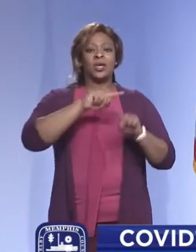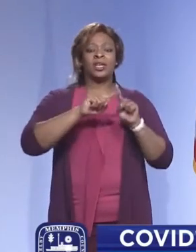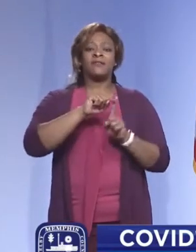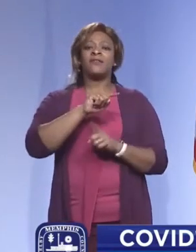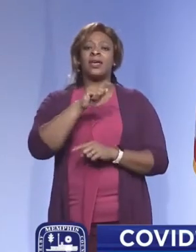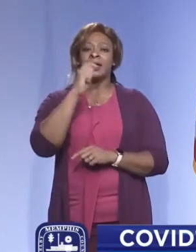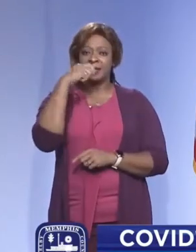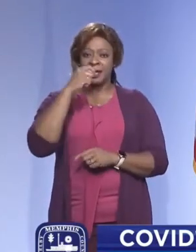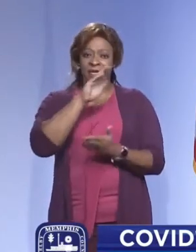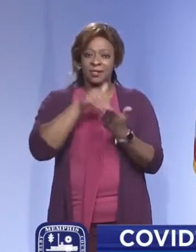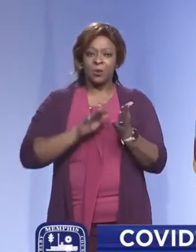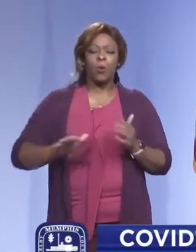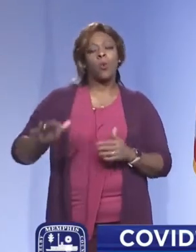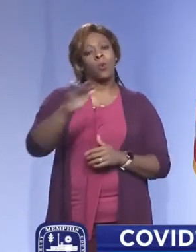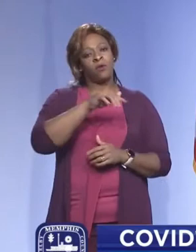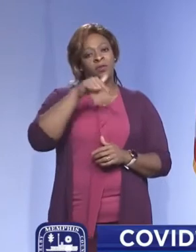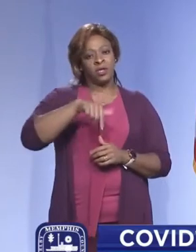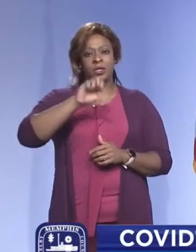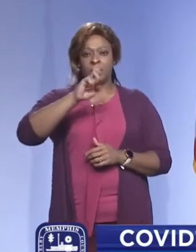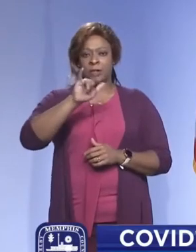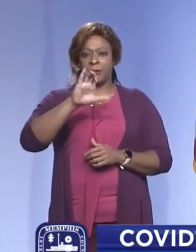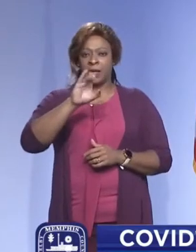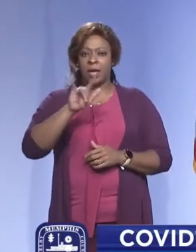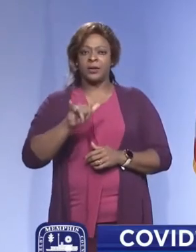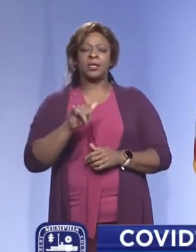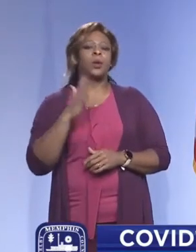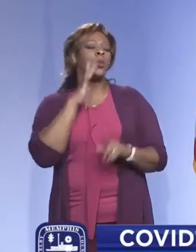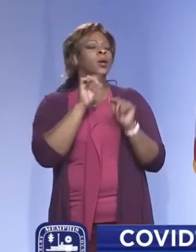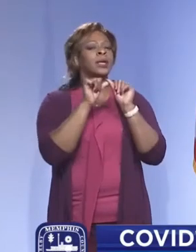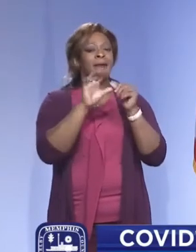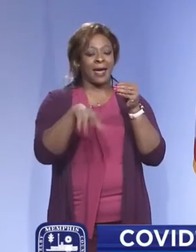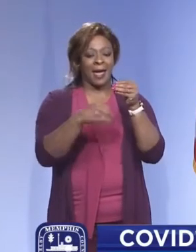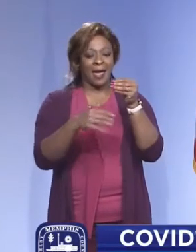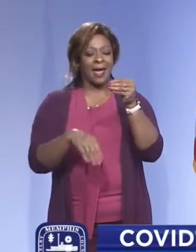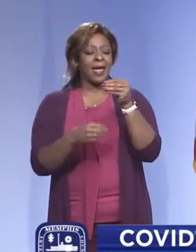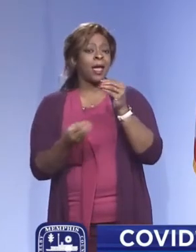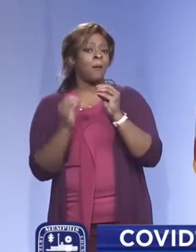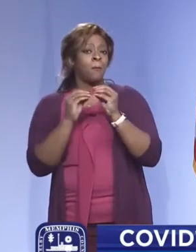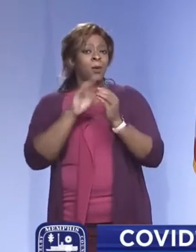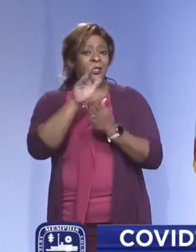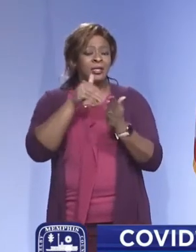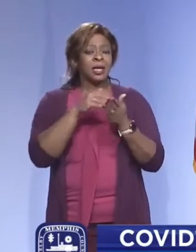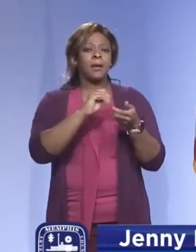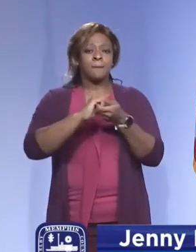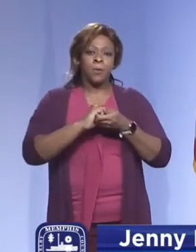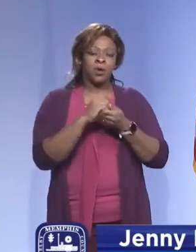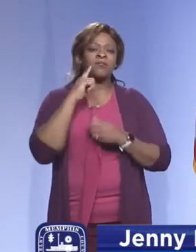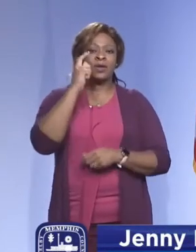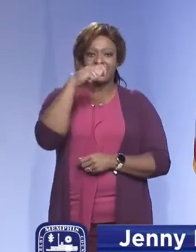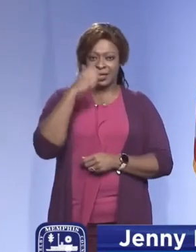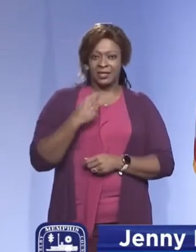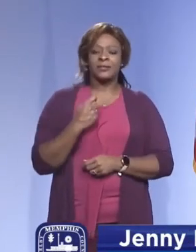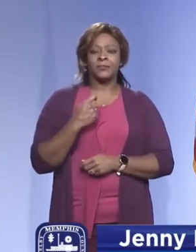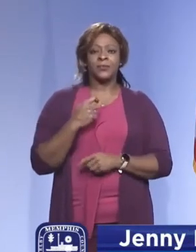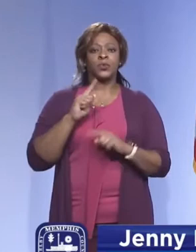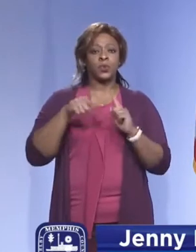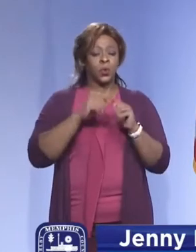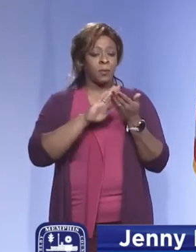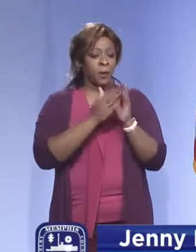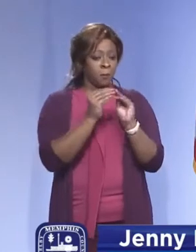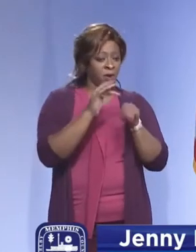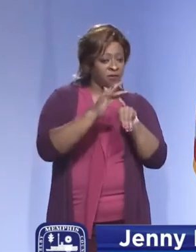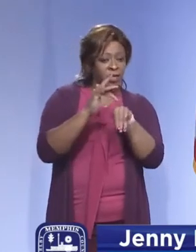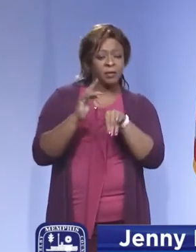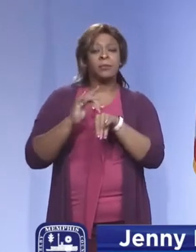sites across Shelby County. We will continue to add new sites and partners for testing as those become available